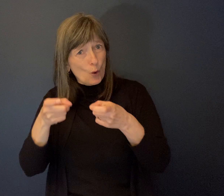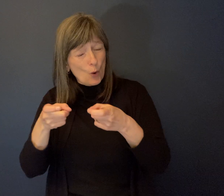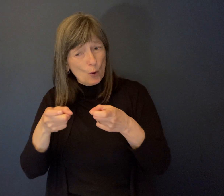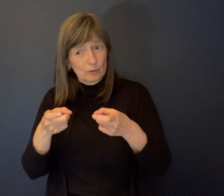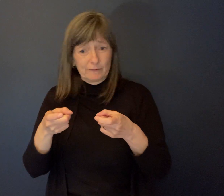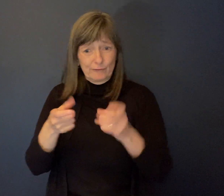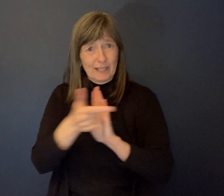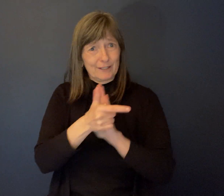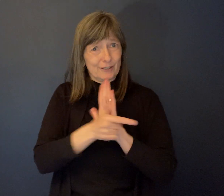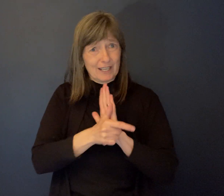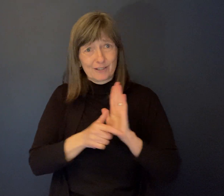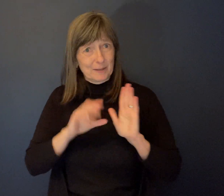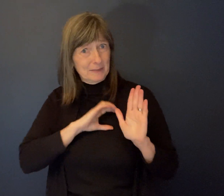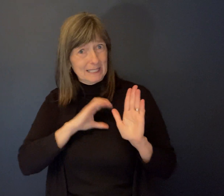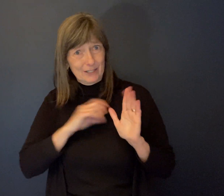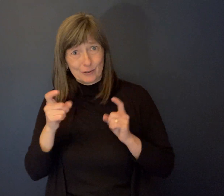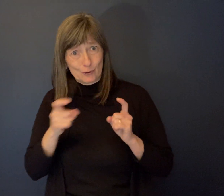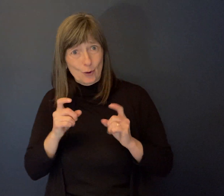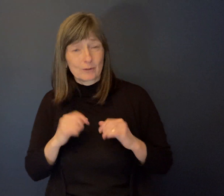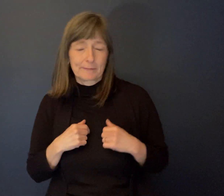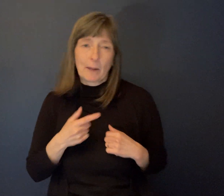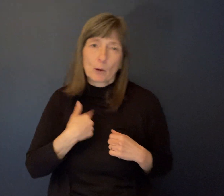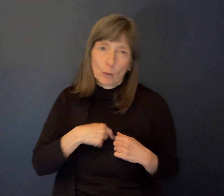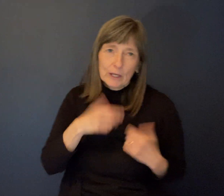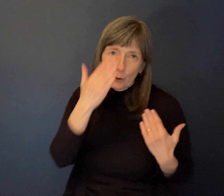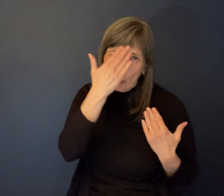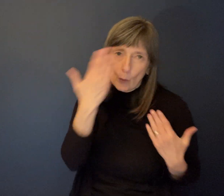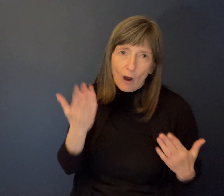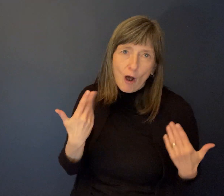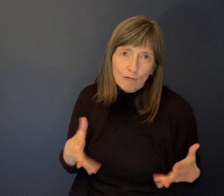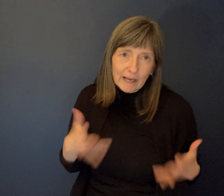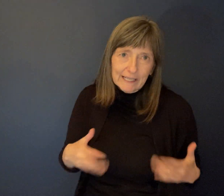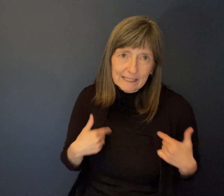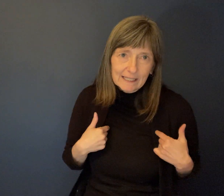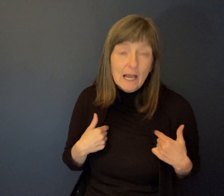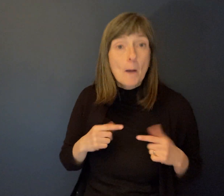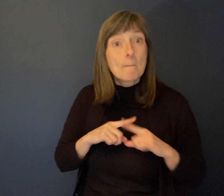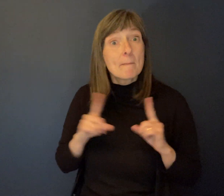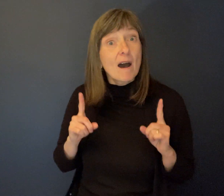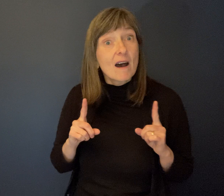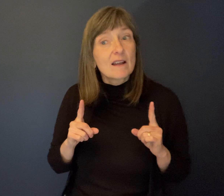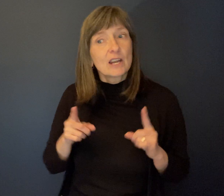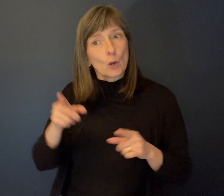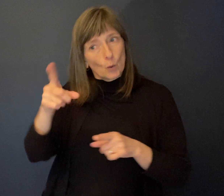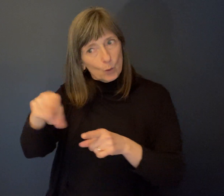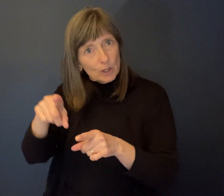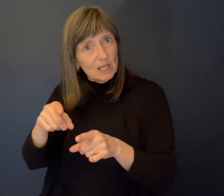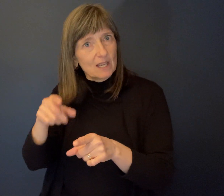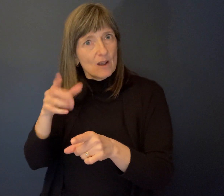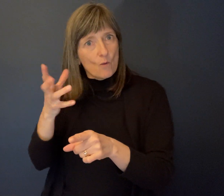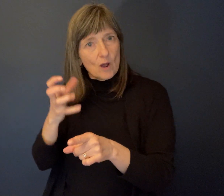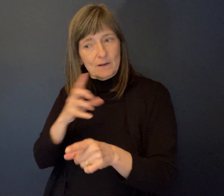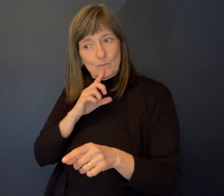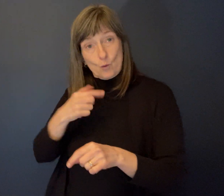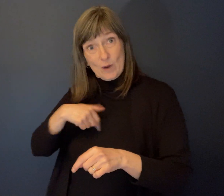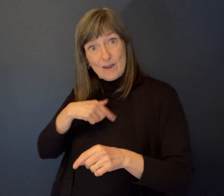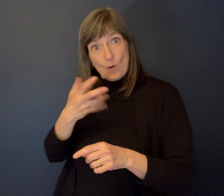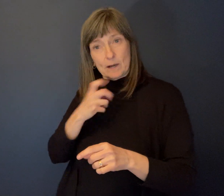piece of legislation. Of course we knew that going in, but what we were trying to do is make sure those phone calls were made to rattle somebody's cage. Yeah.